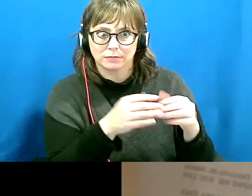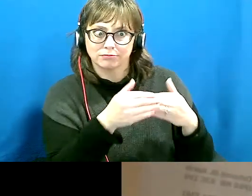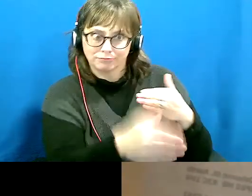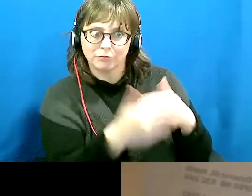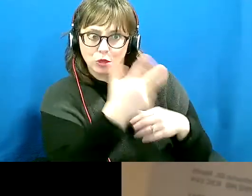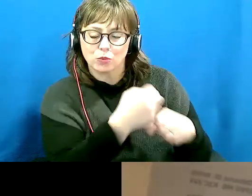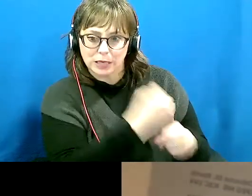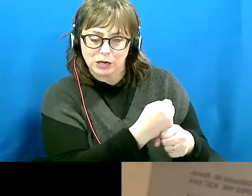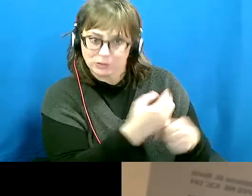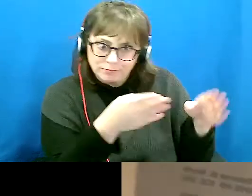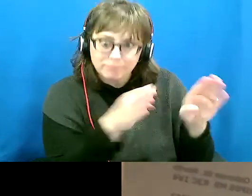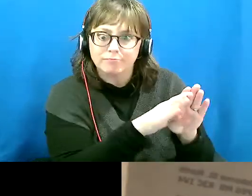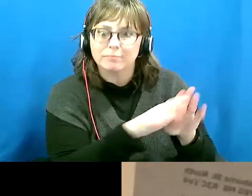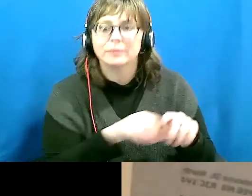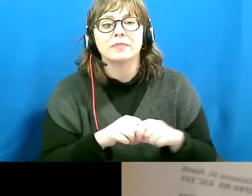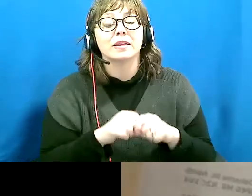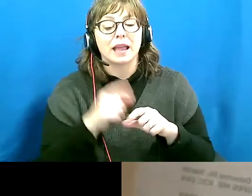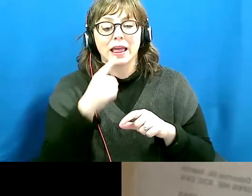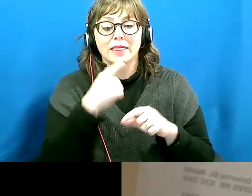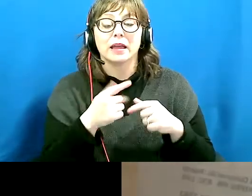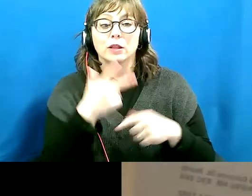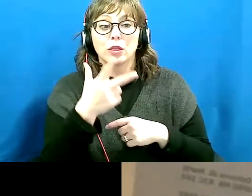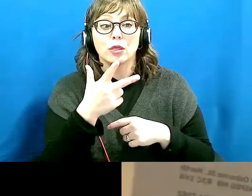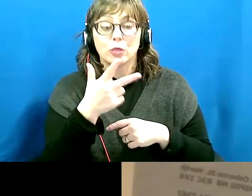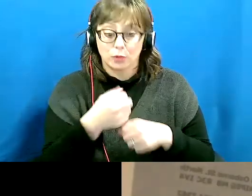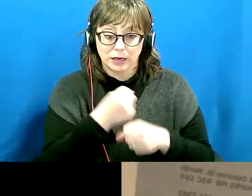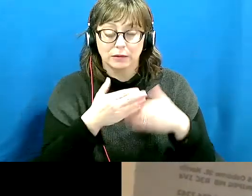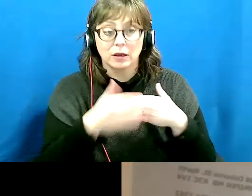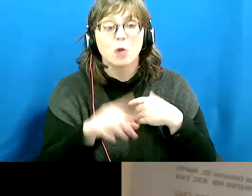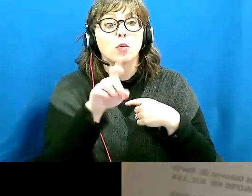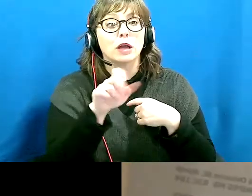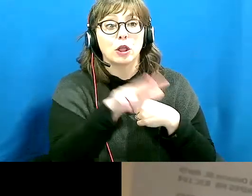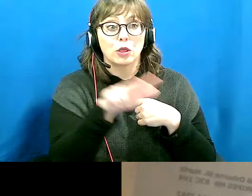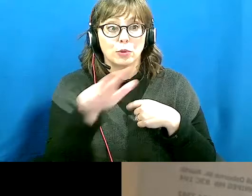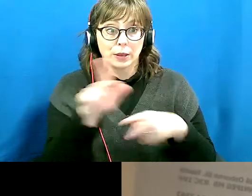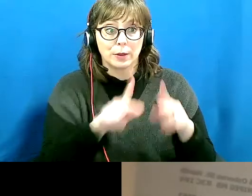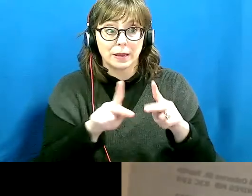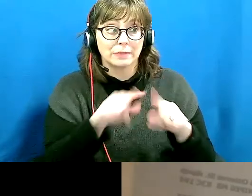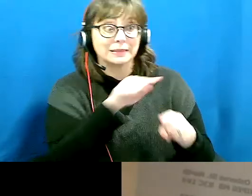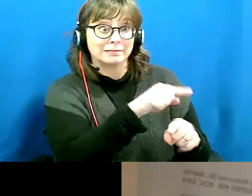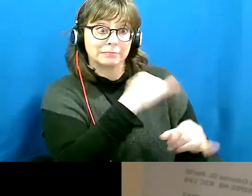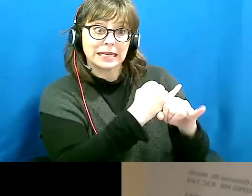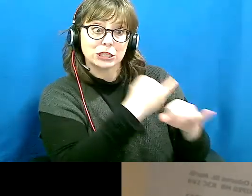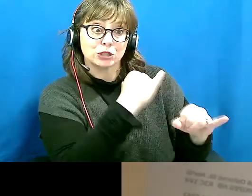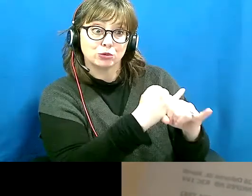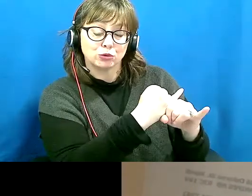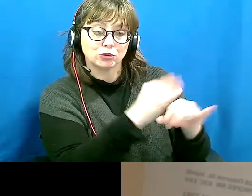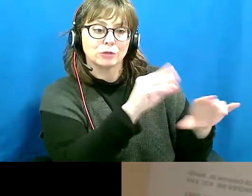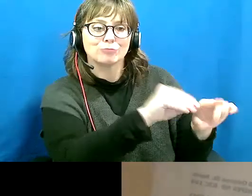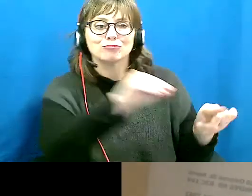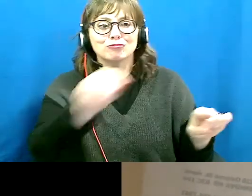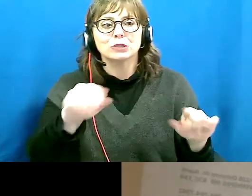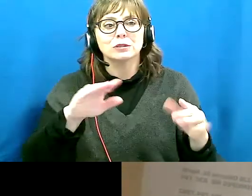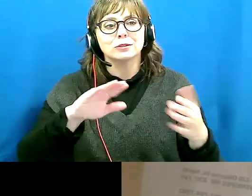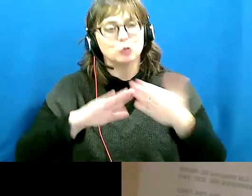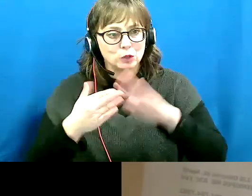And over the next three years, 133 people will be moving from the institution and into community living.